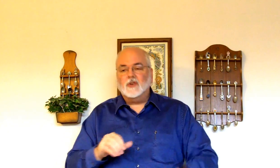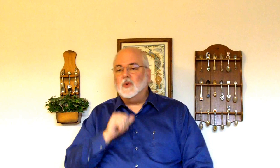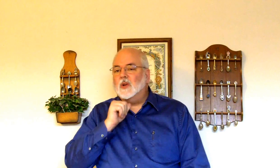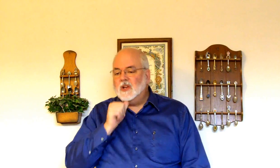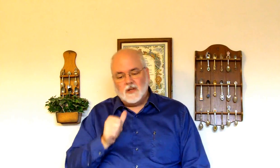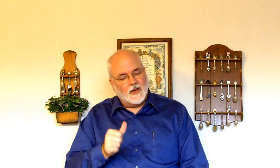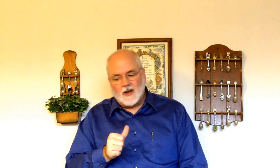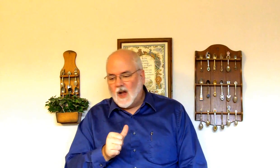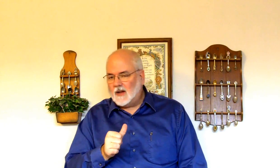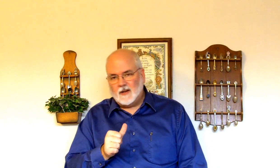to do. Did not.